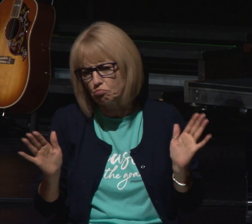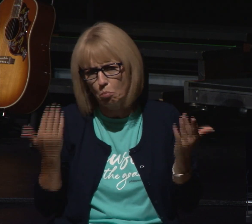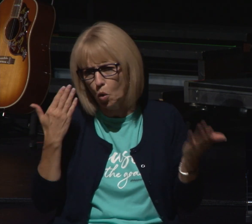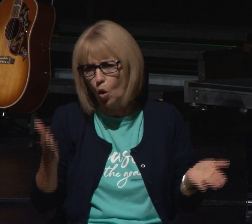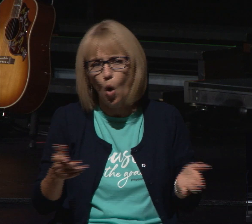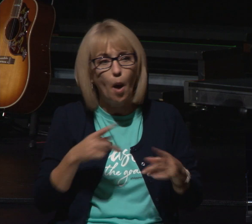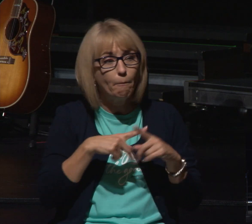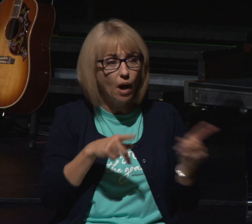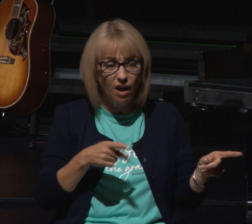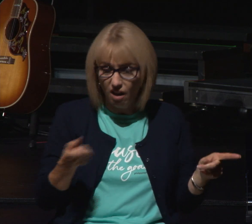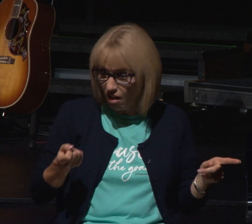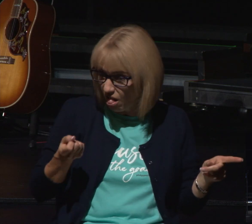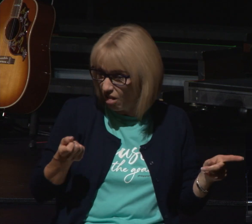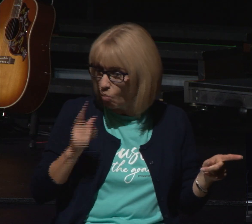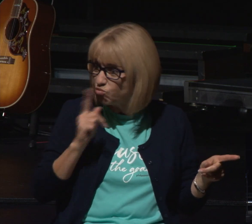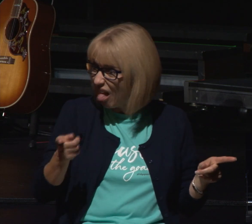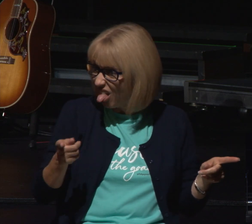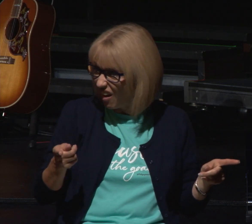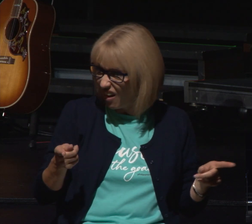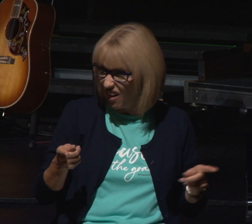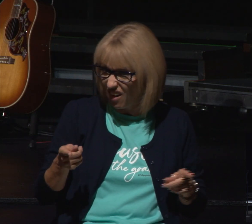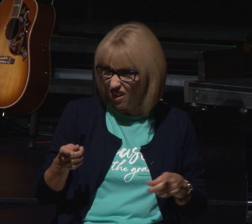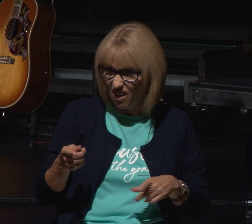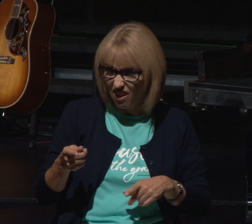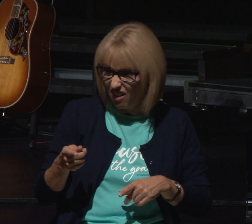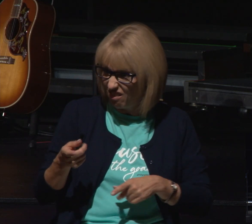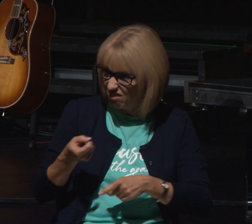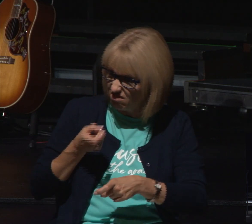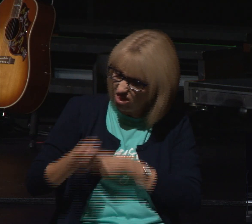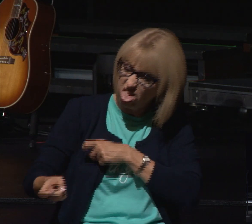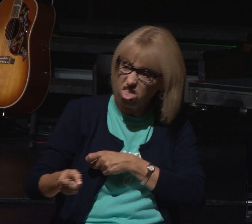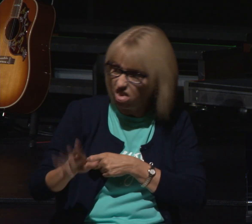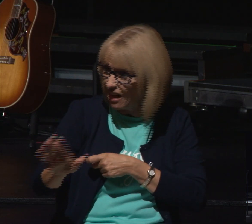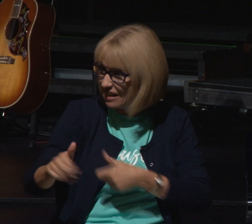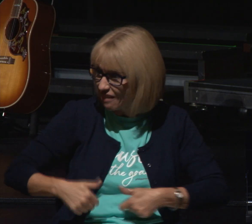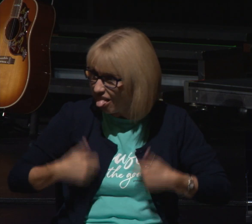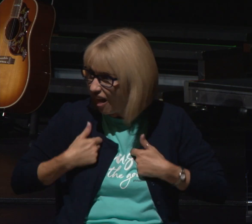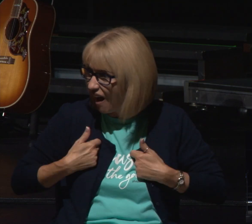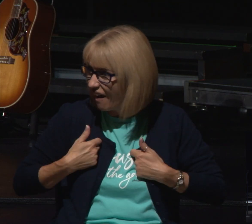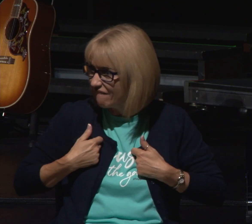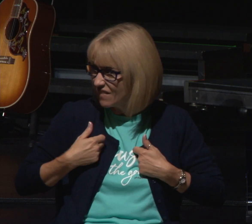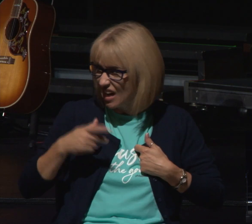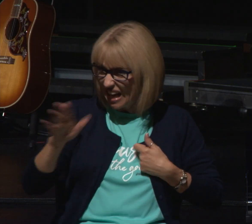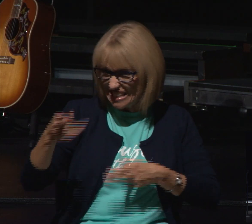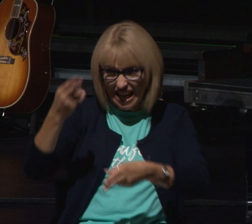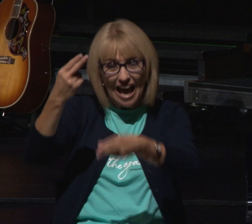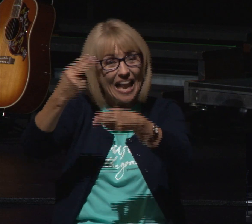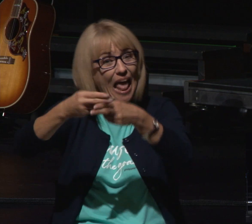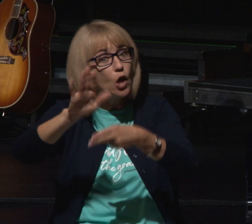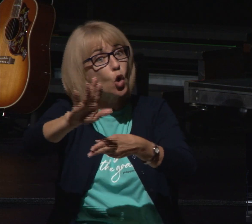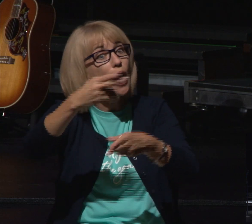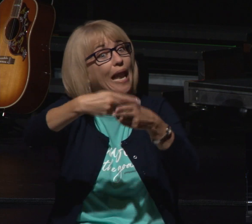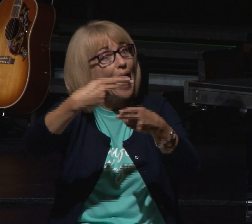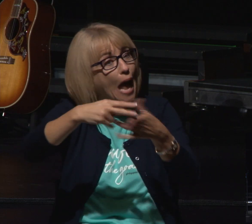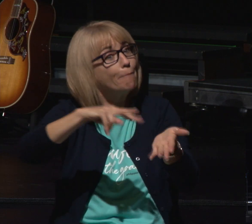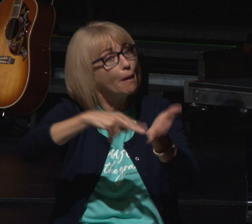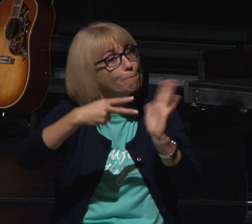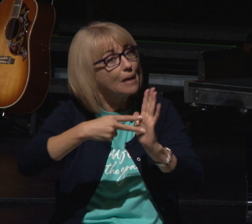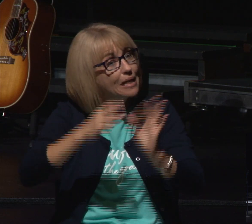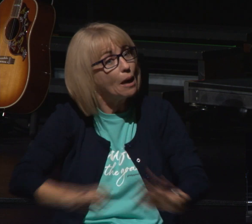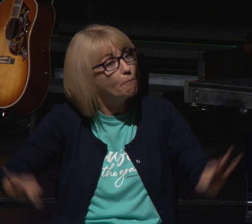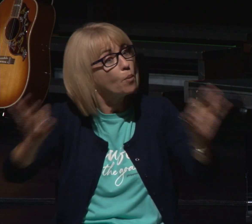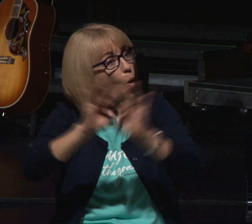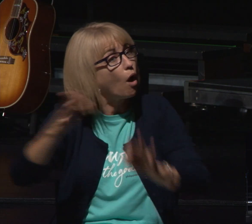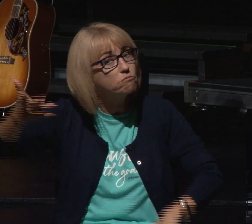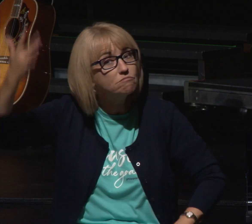basically cursed him with his life because in that time period your name meant a lot it described you as a person it described your future and so